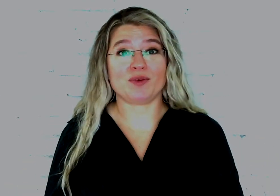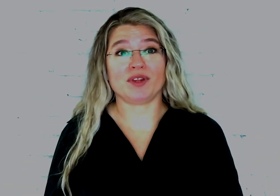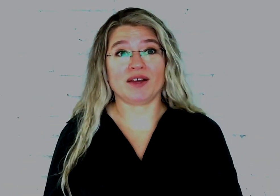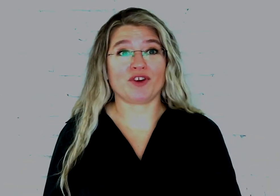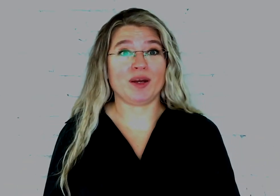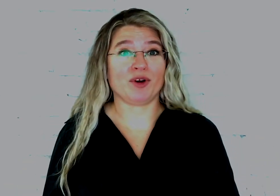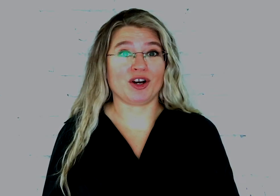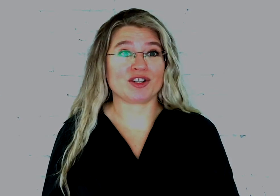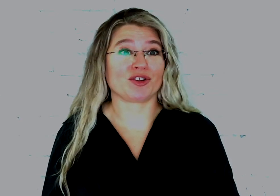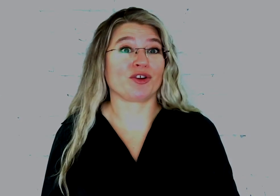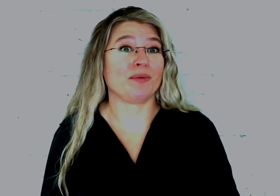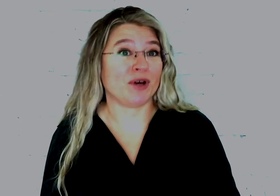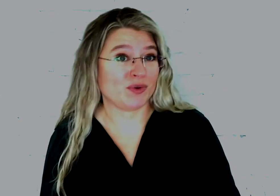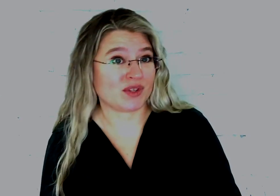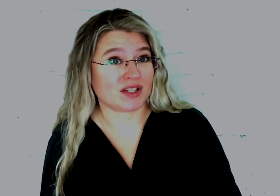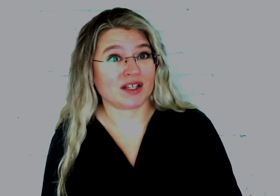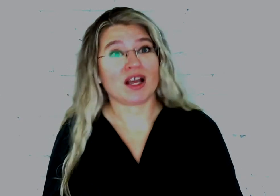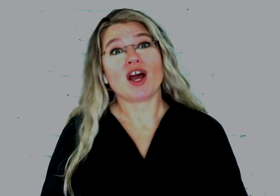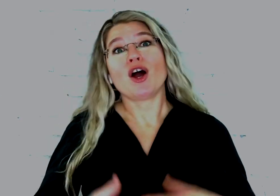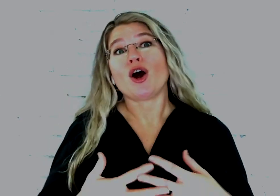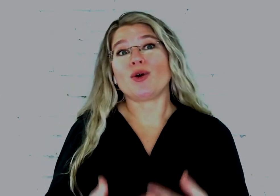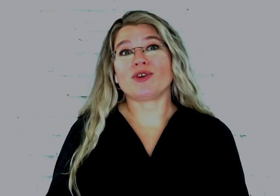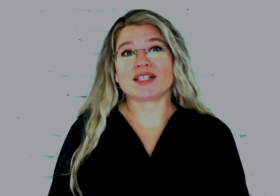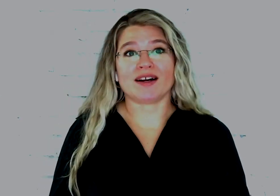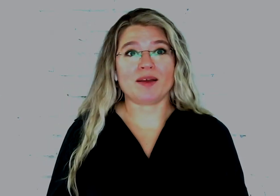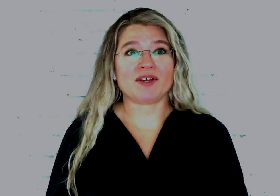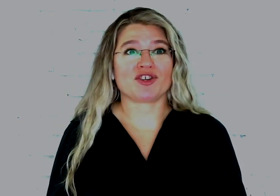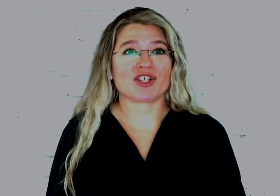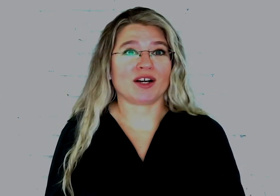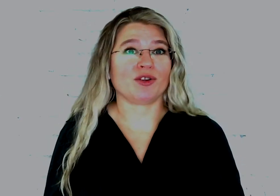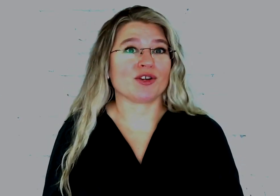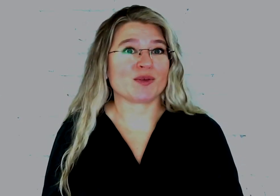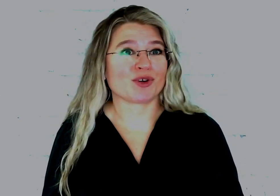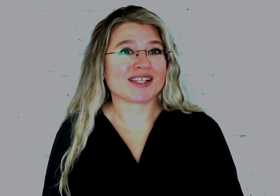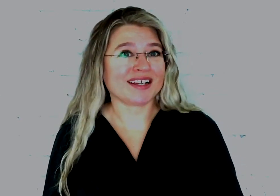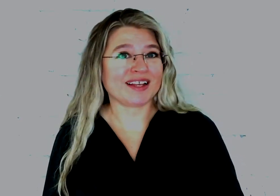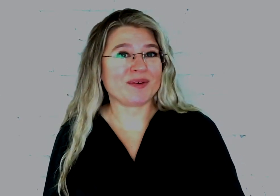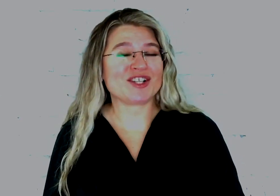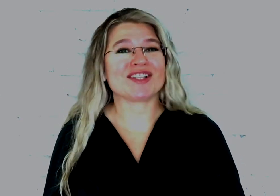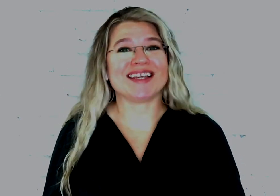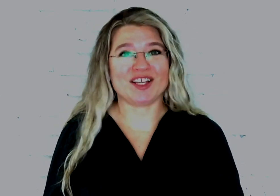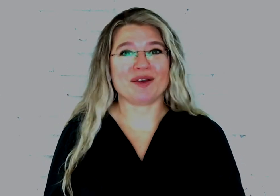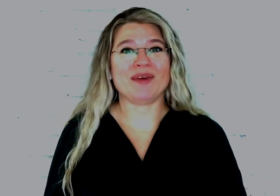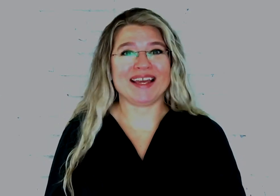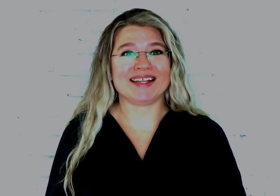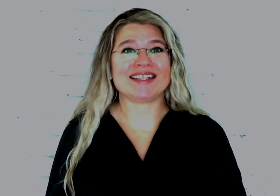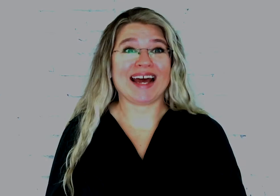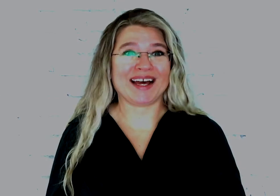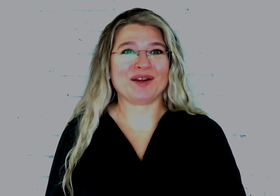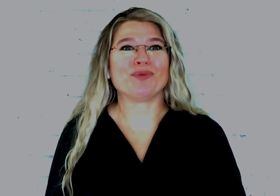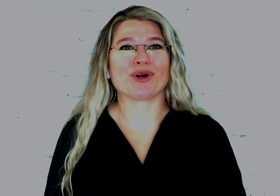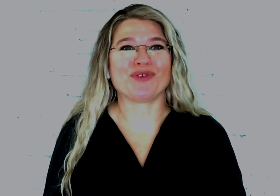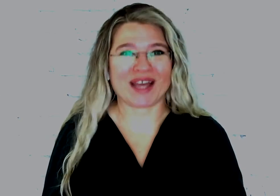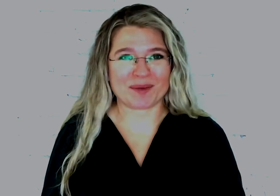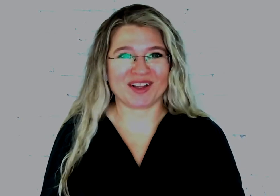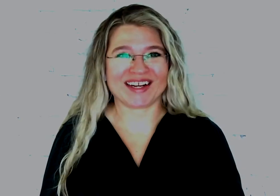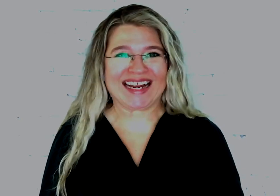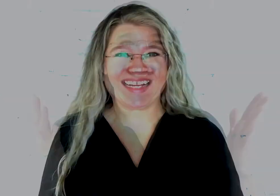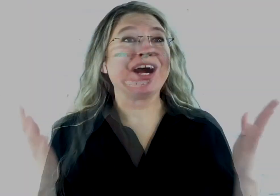would like for him or her to learn the most. Over time as your child learns more sign language then you can begin to add more vocabulary. I hope